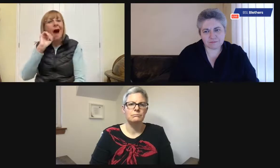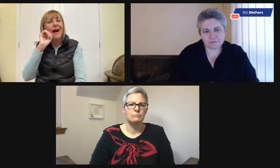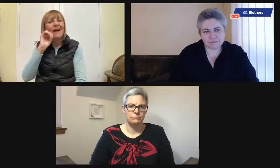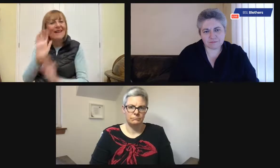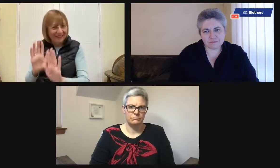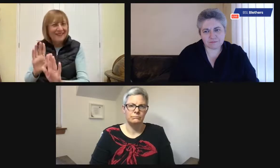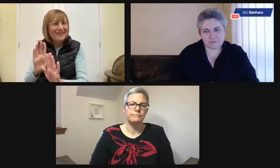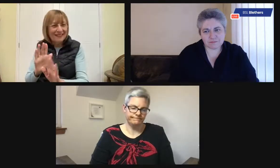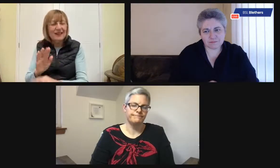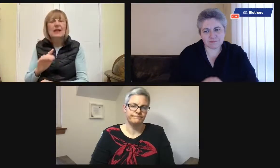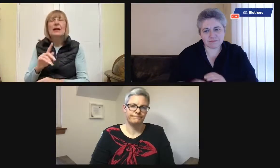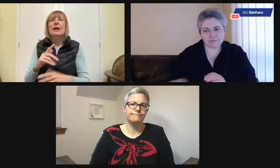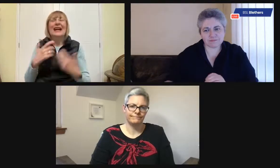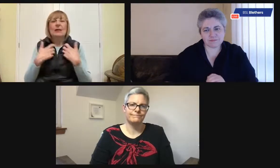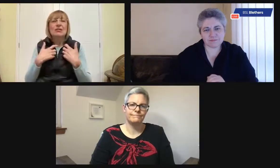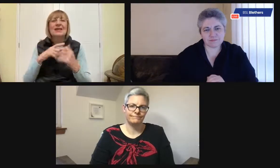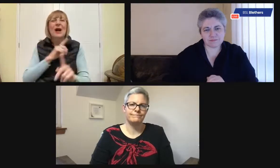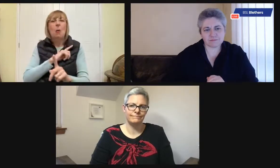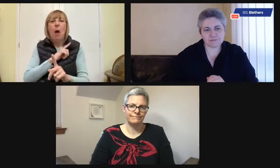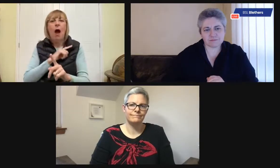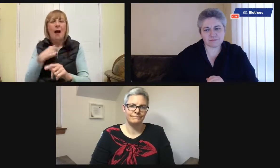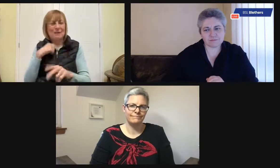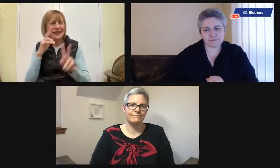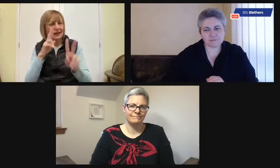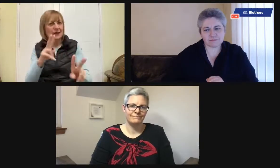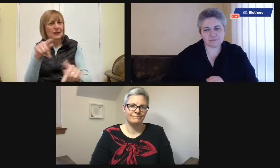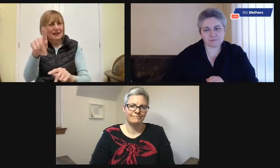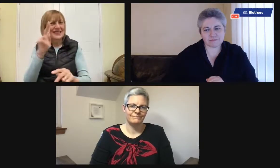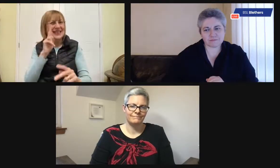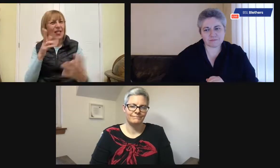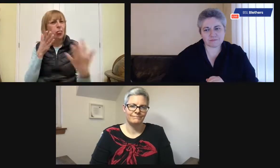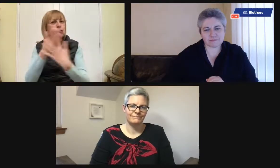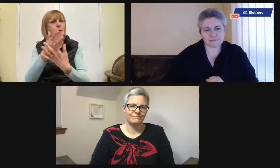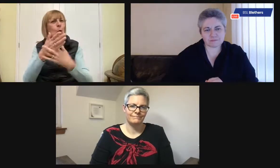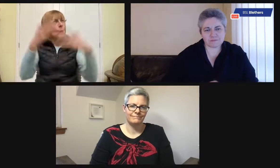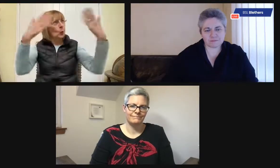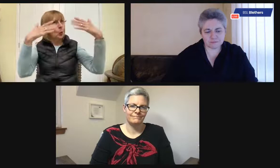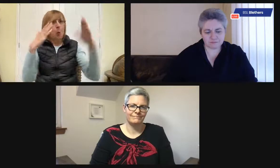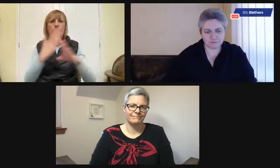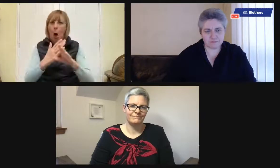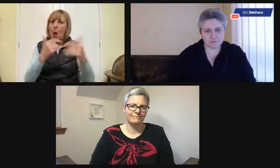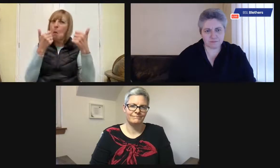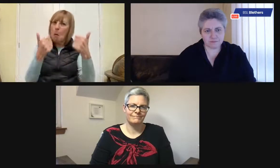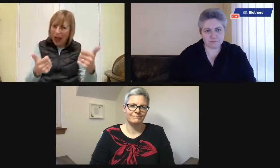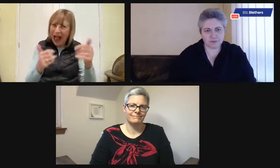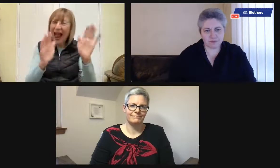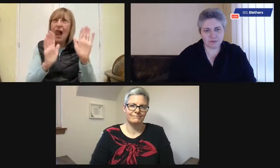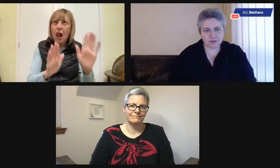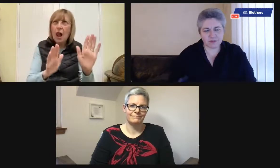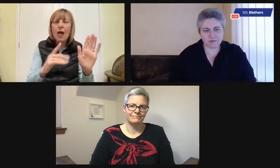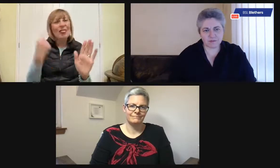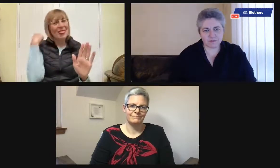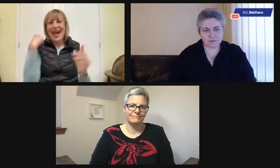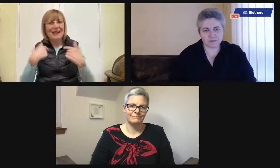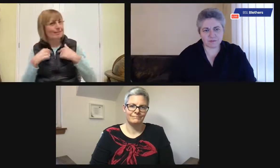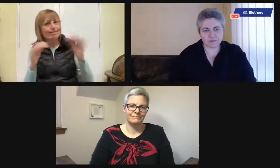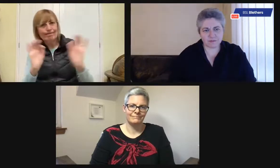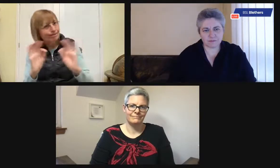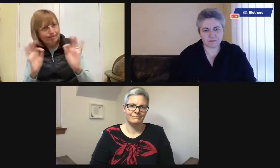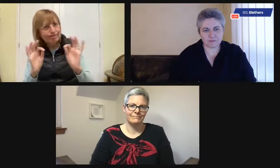choice. So you could have a saucer, a cup of saucer or a mug. But also, with those see-through covers, they're fantastic.